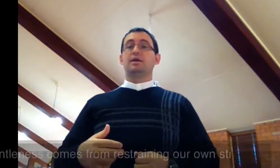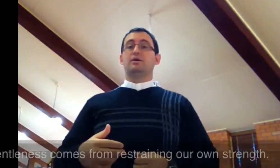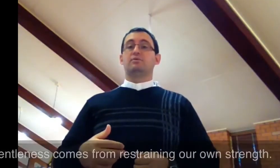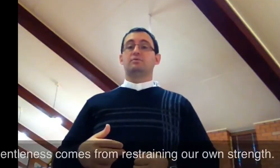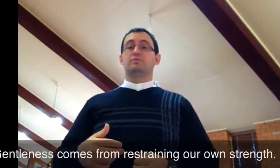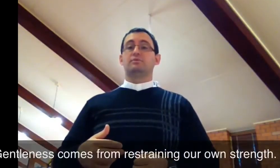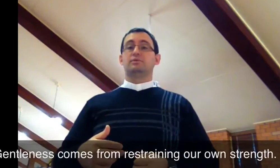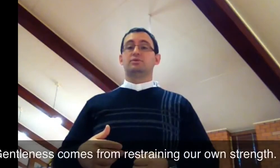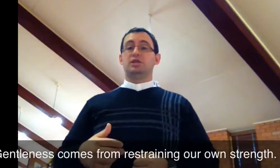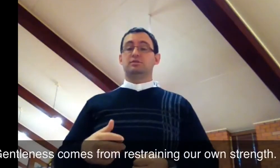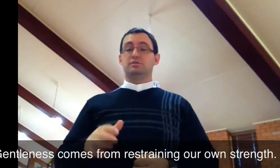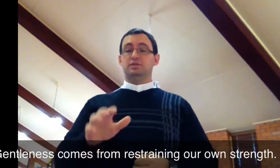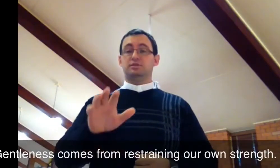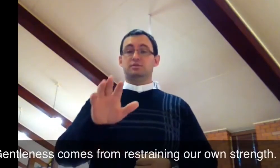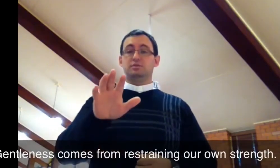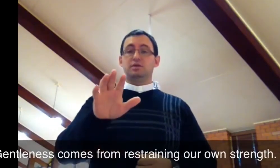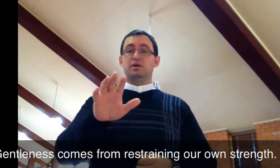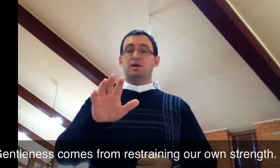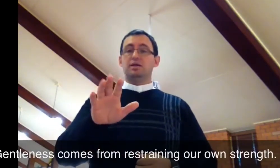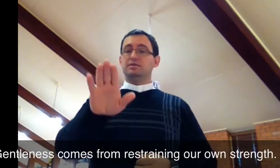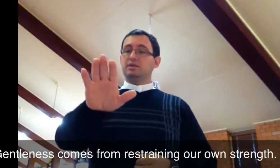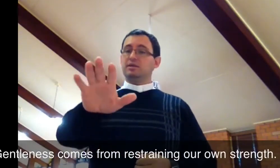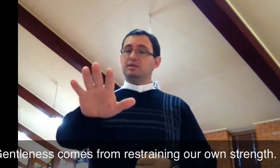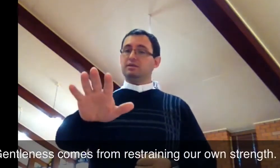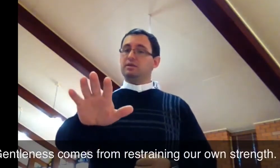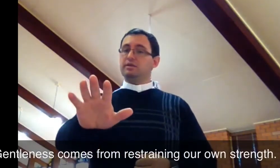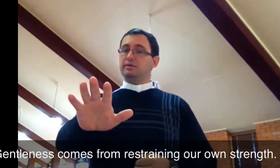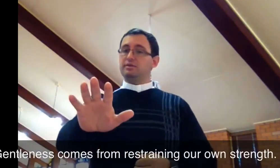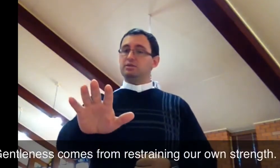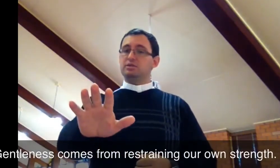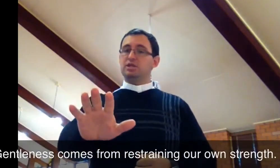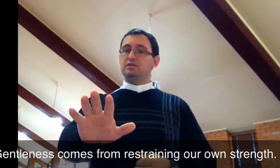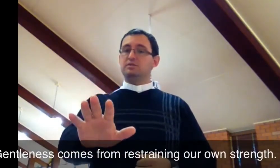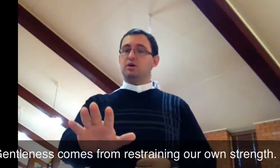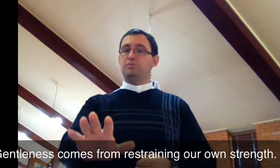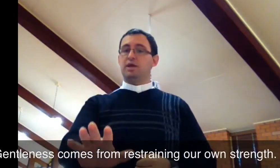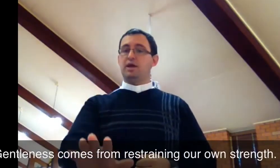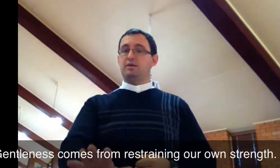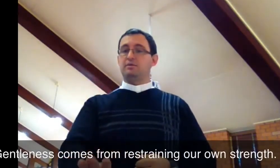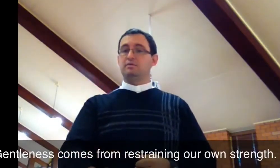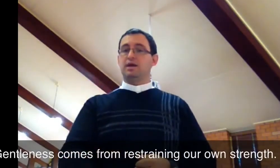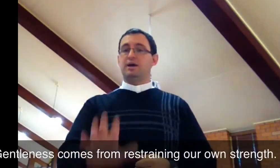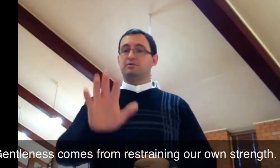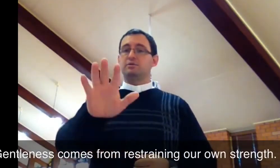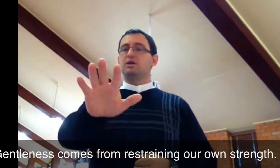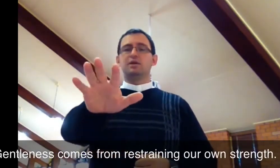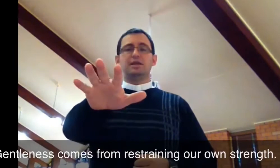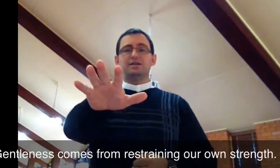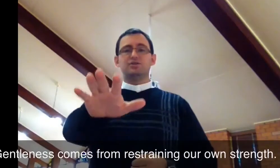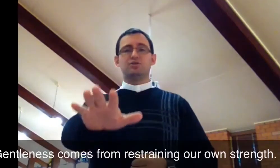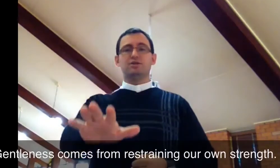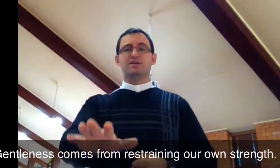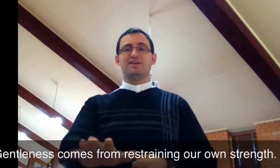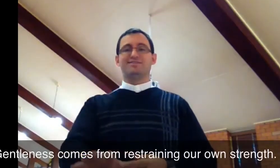Now, gentleness is just a gentle open hand out. It's like stroking a kitten.